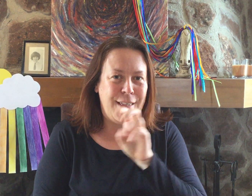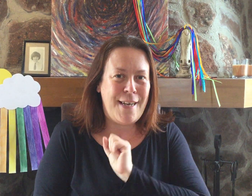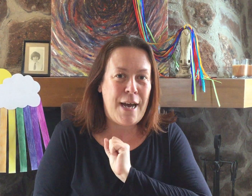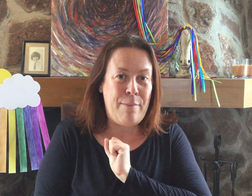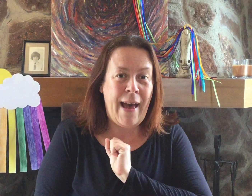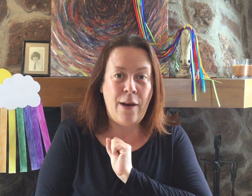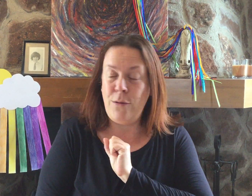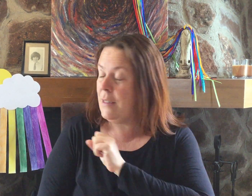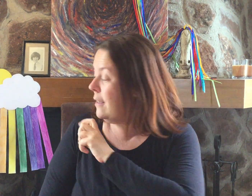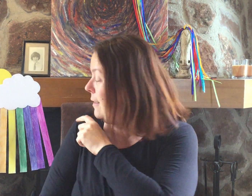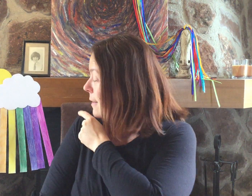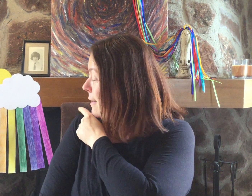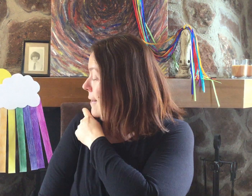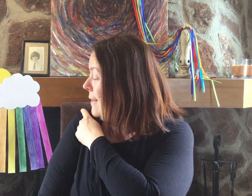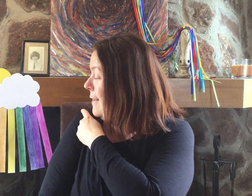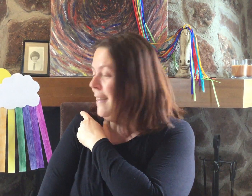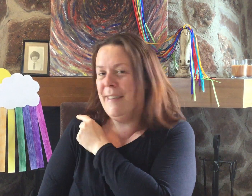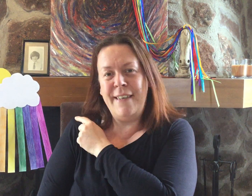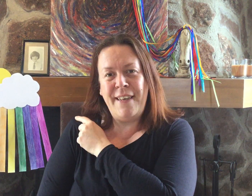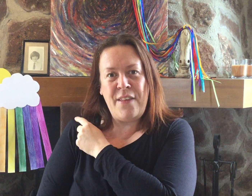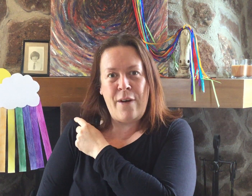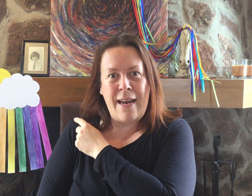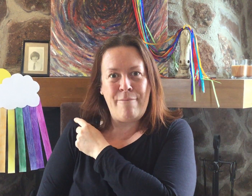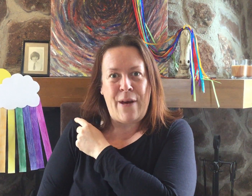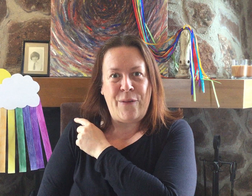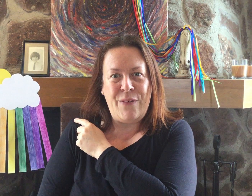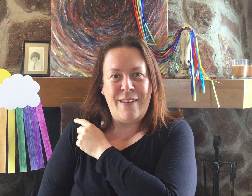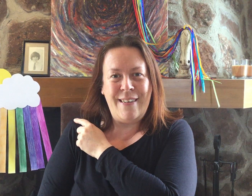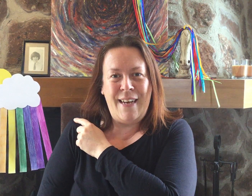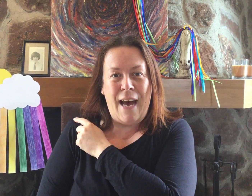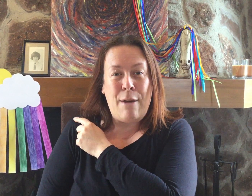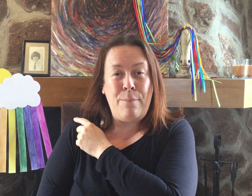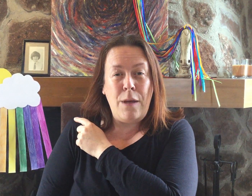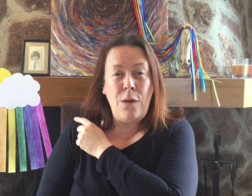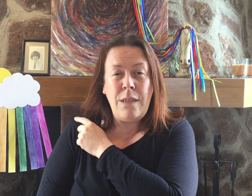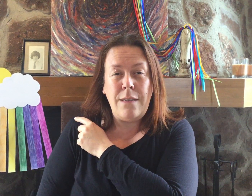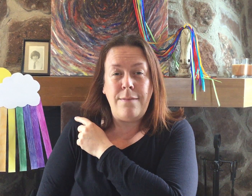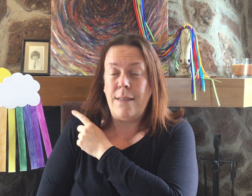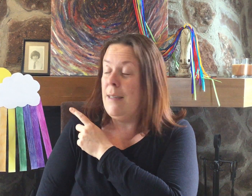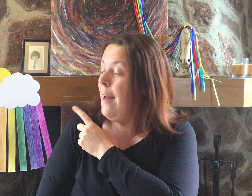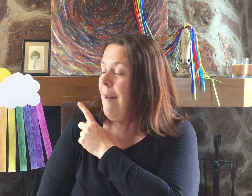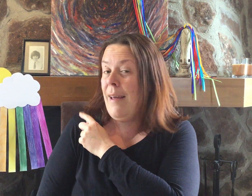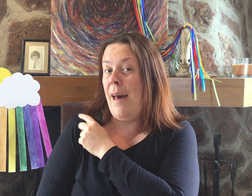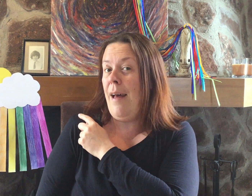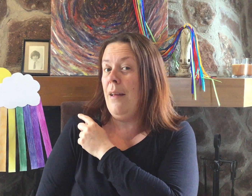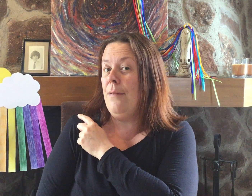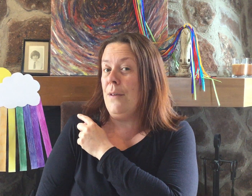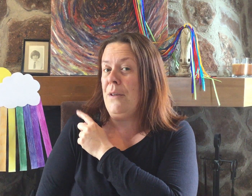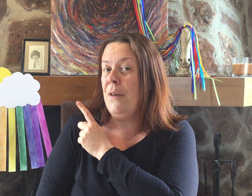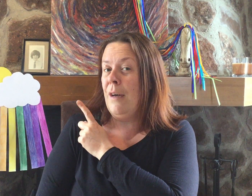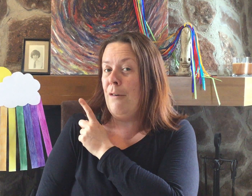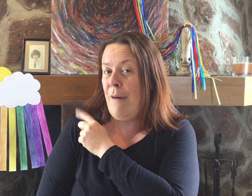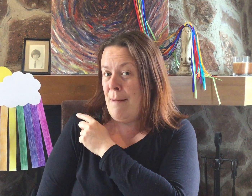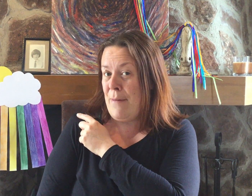about the rainbow. A beautiful, colourful rainbow.